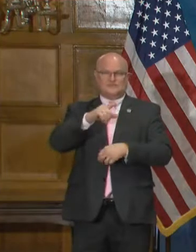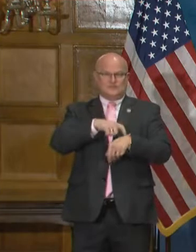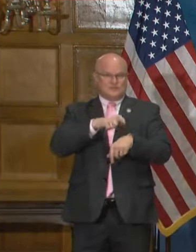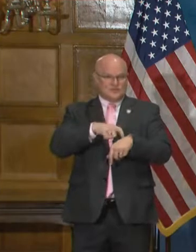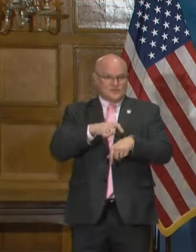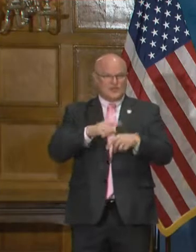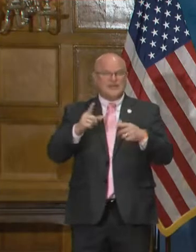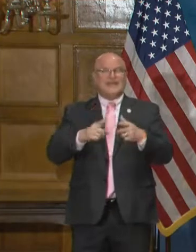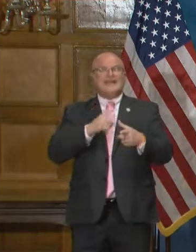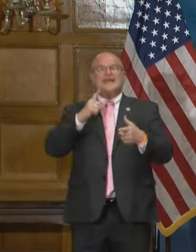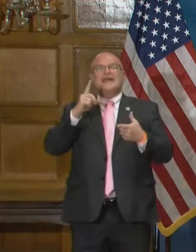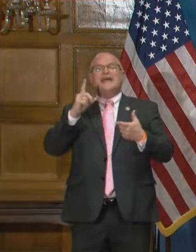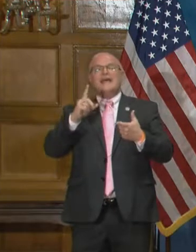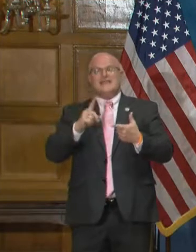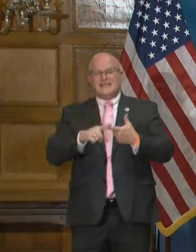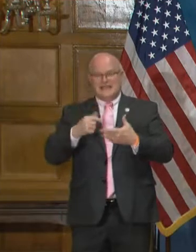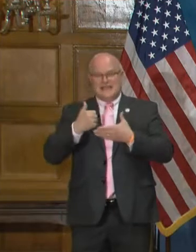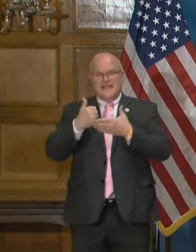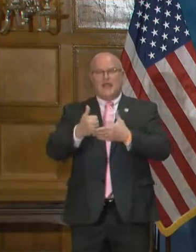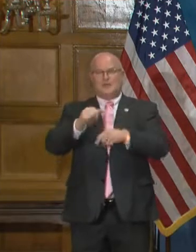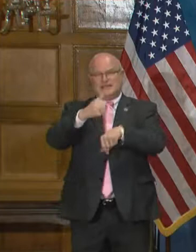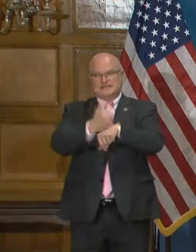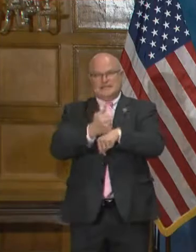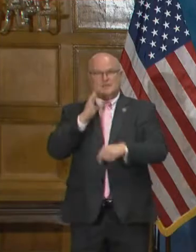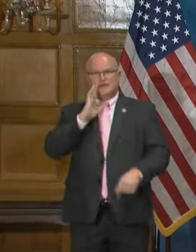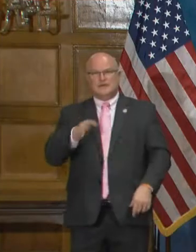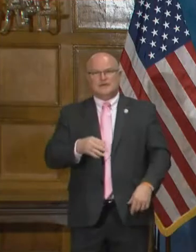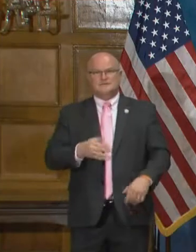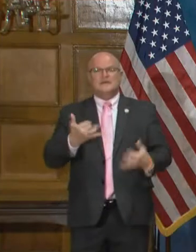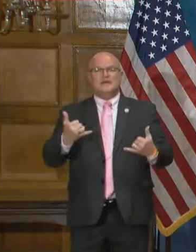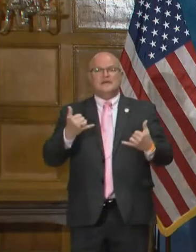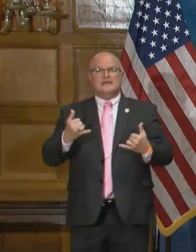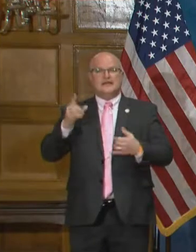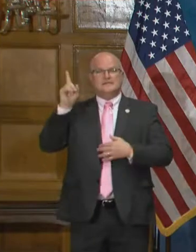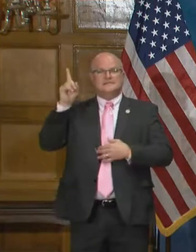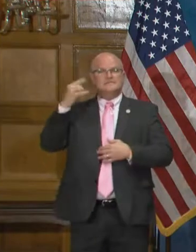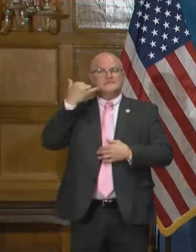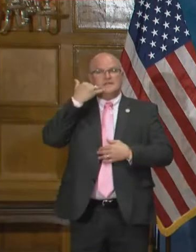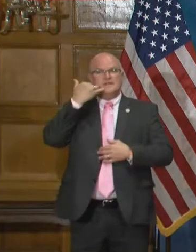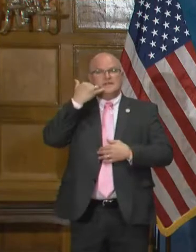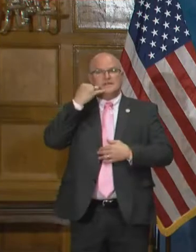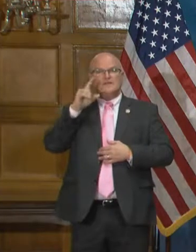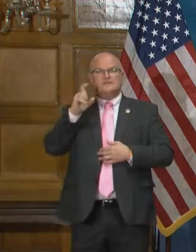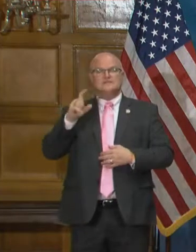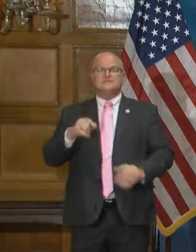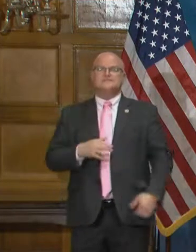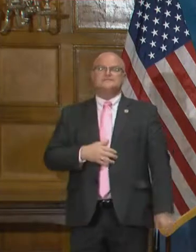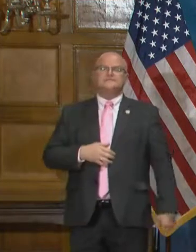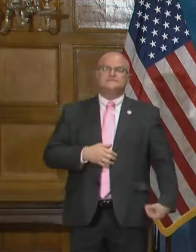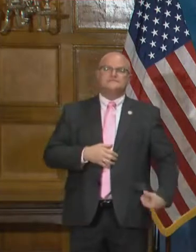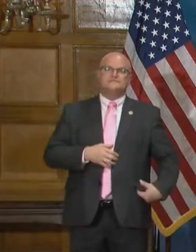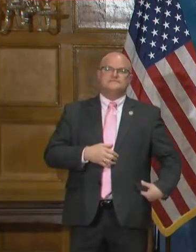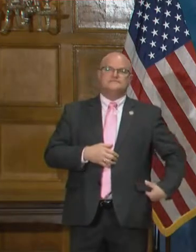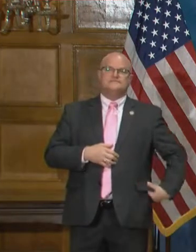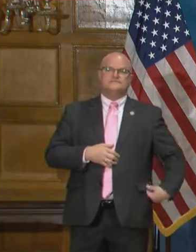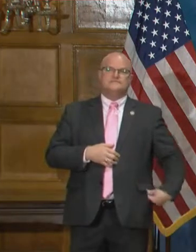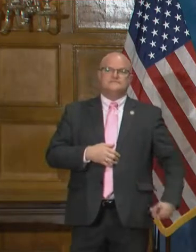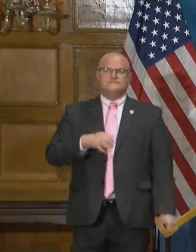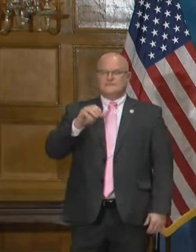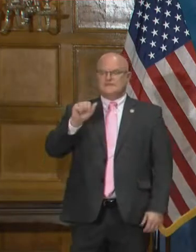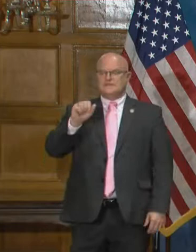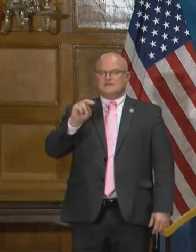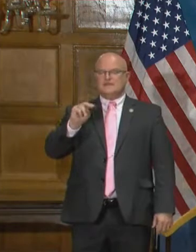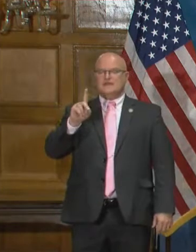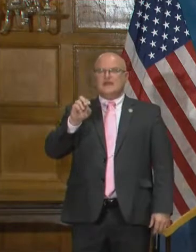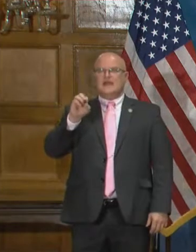turn and then we'll help get that set up. Let's go remotely and see if there's any questions. Uh, hey governor Andrew